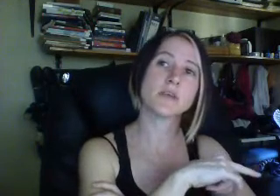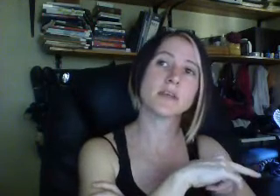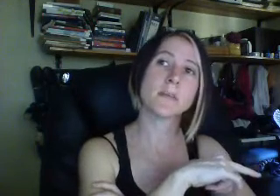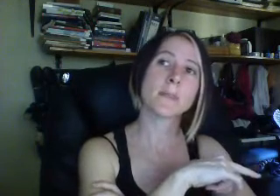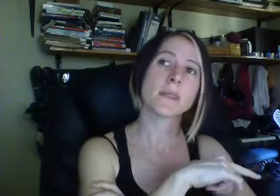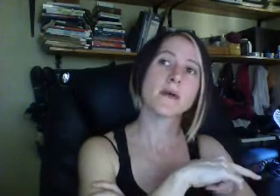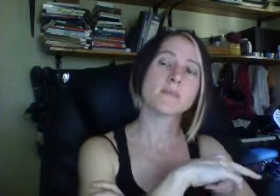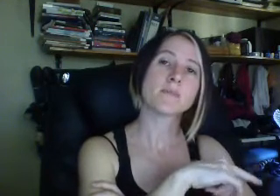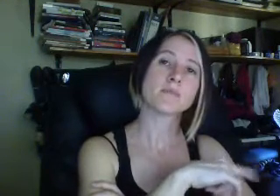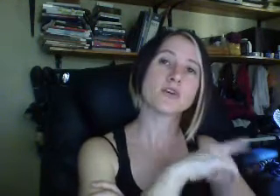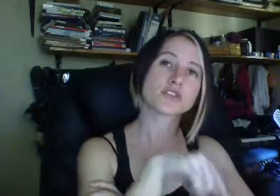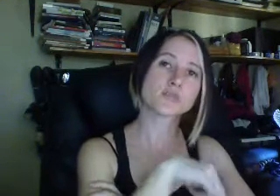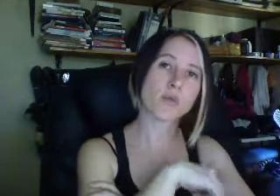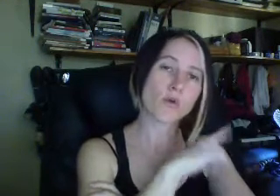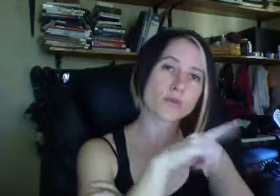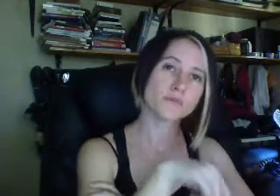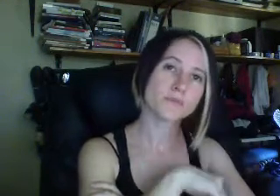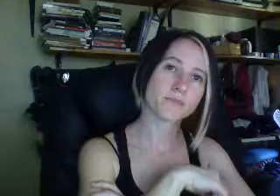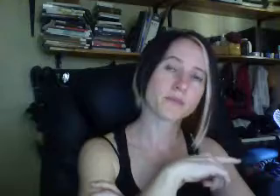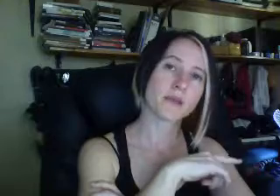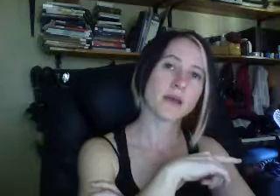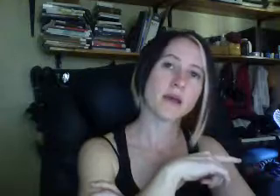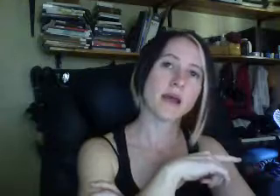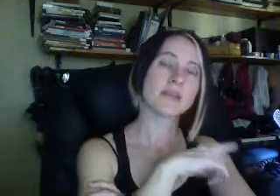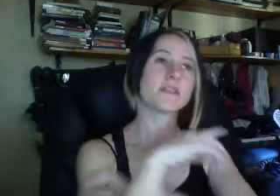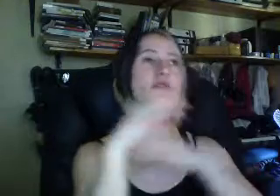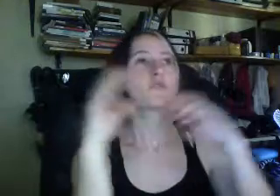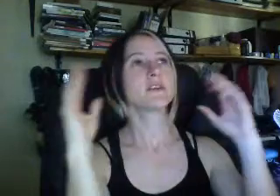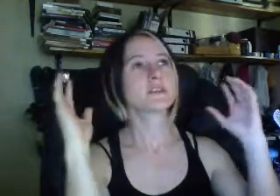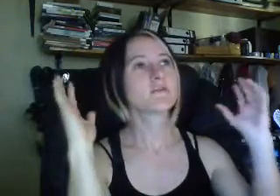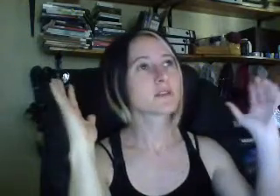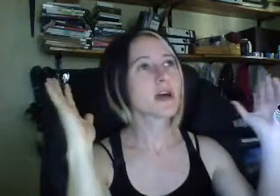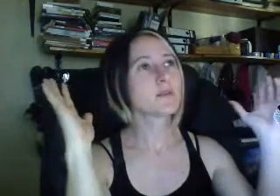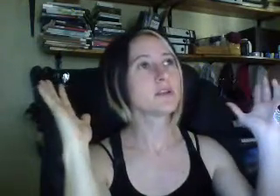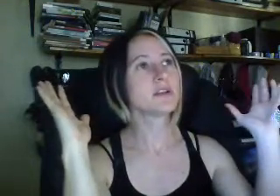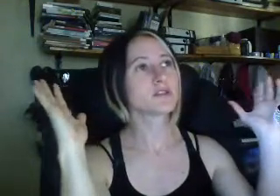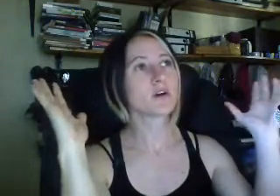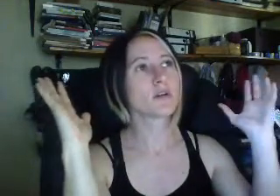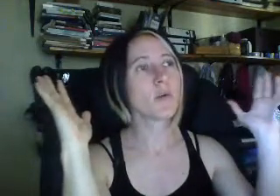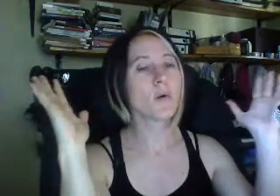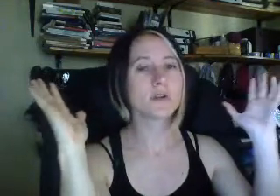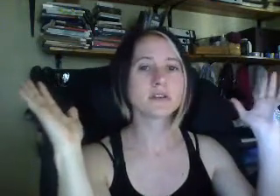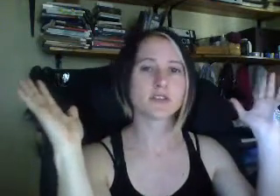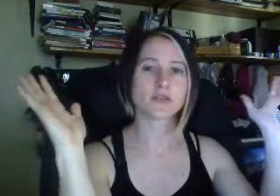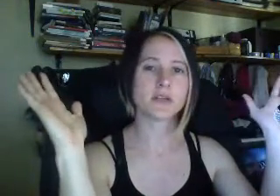people purchase porn and therefore there's this multi-billion dollar porn industry.